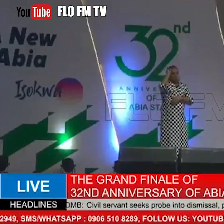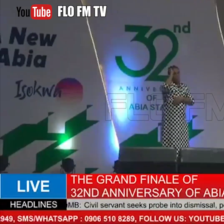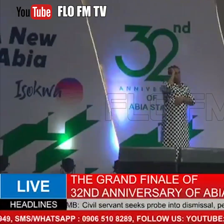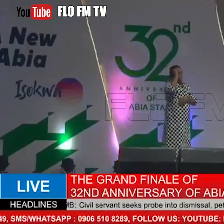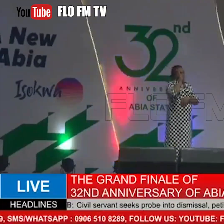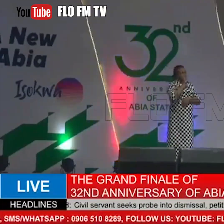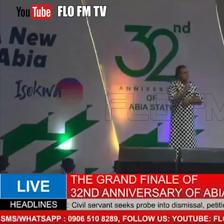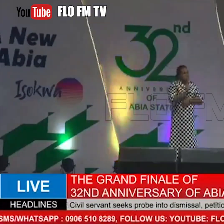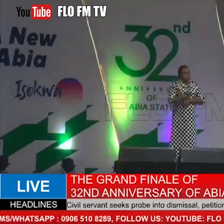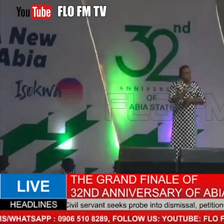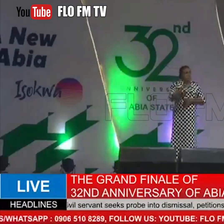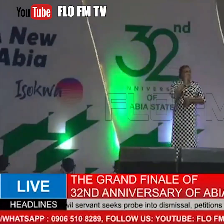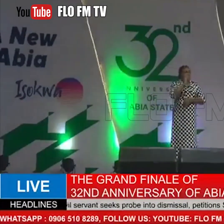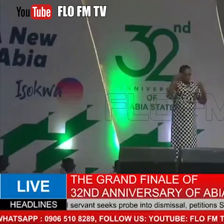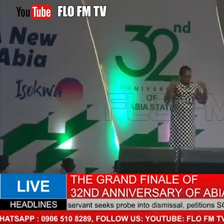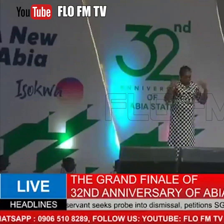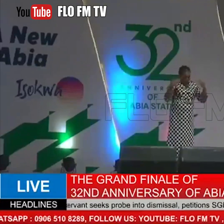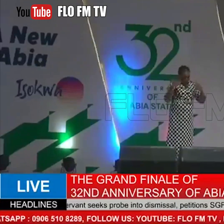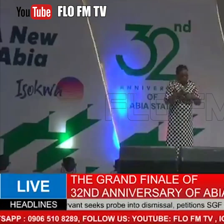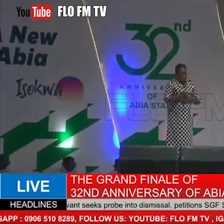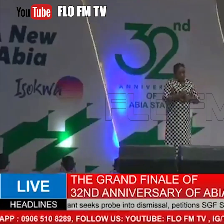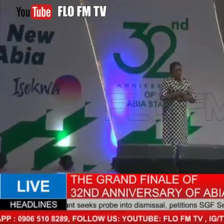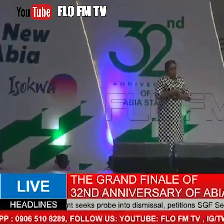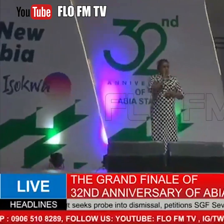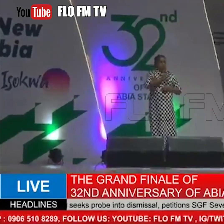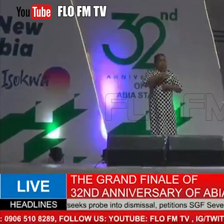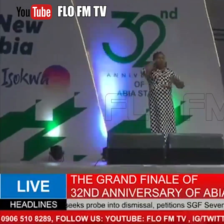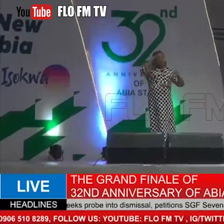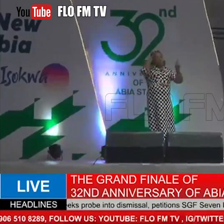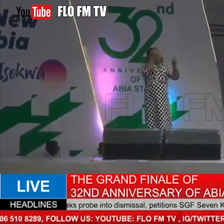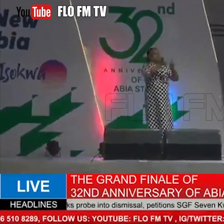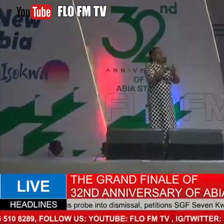Your Excellency, Our Sister,